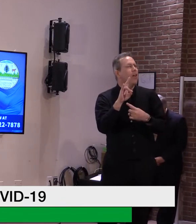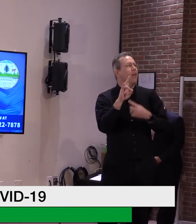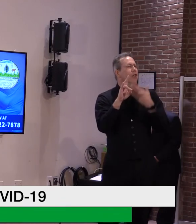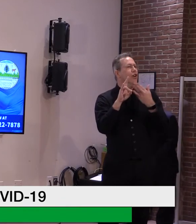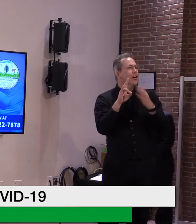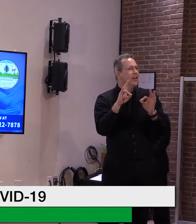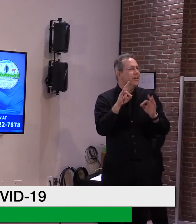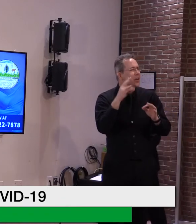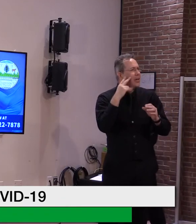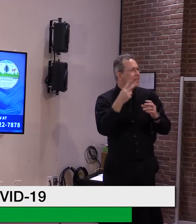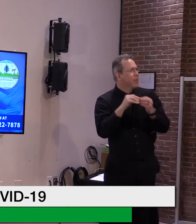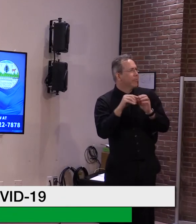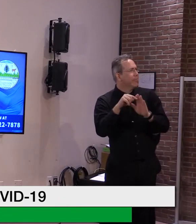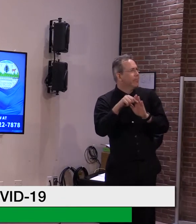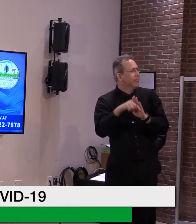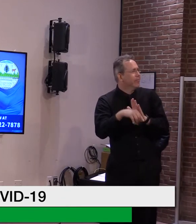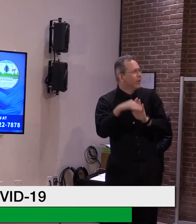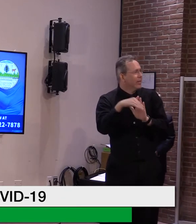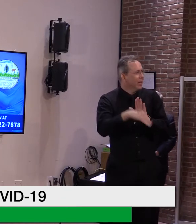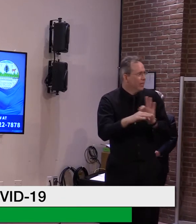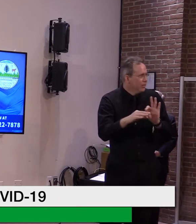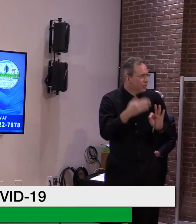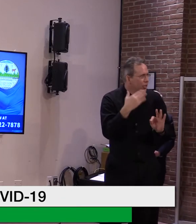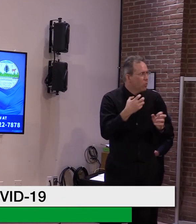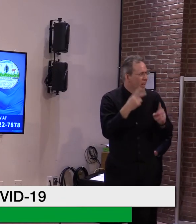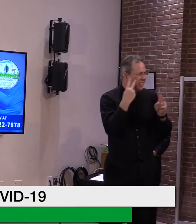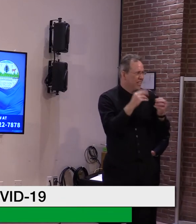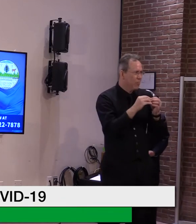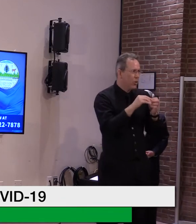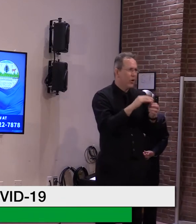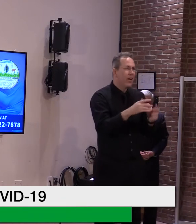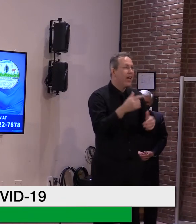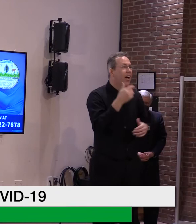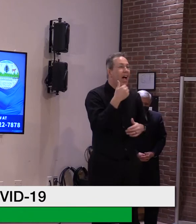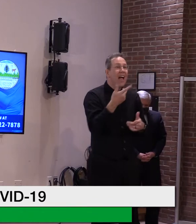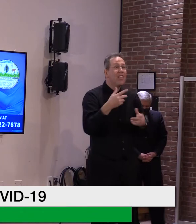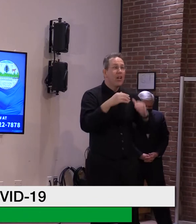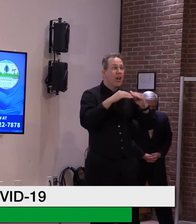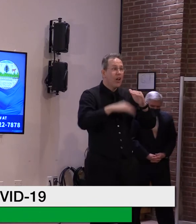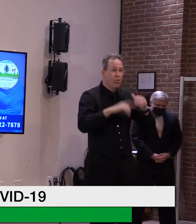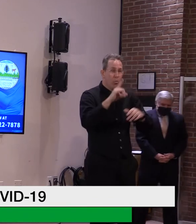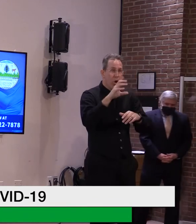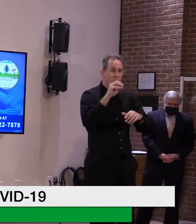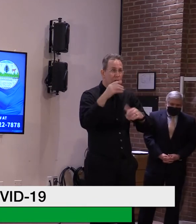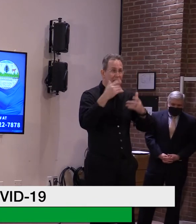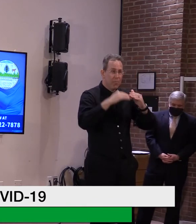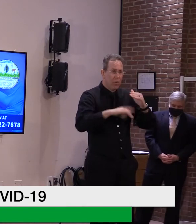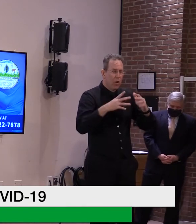trend, but, uh, but again, anything under a hundred was, positive news from my standpoint.